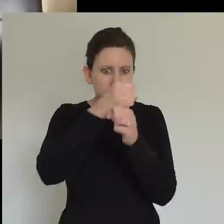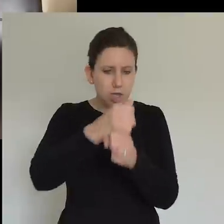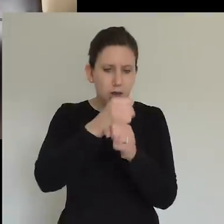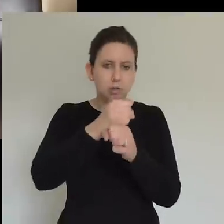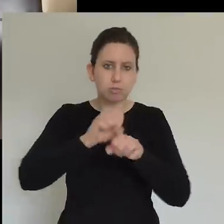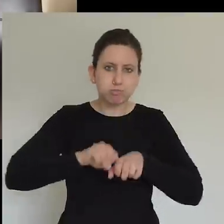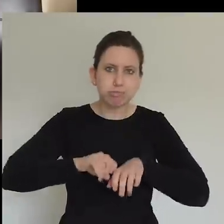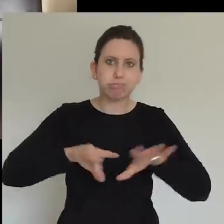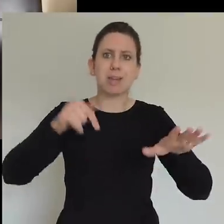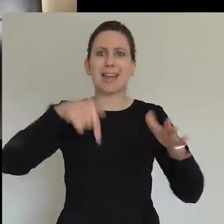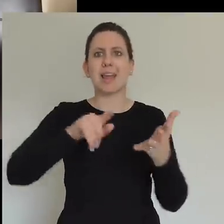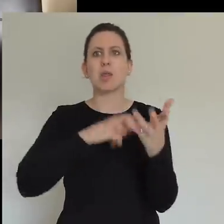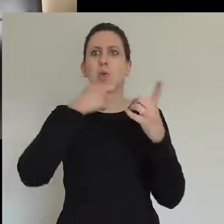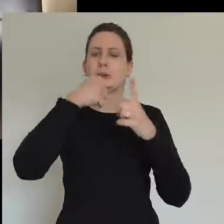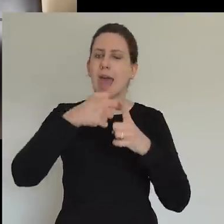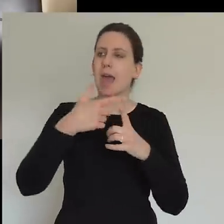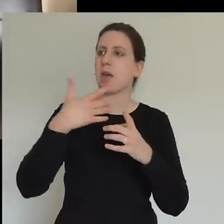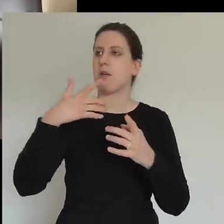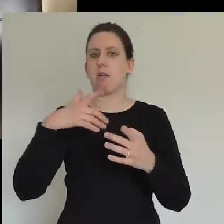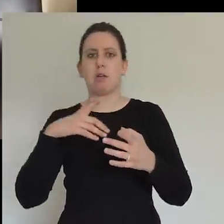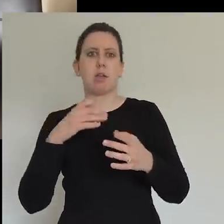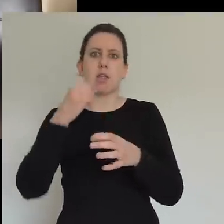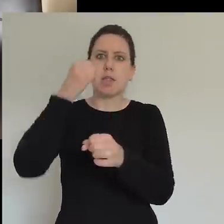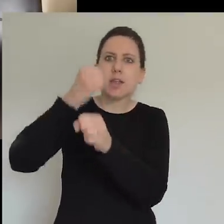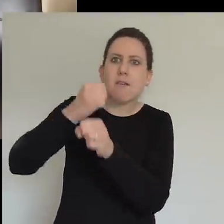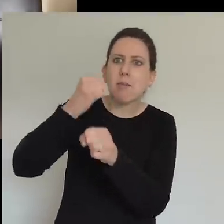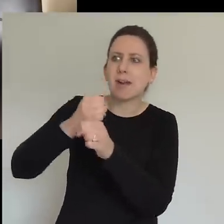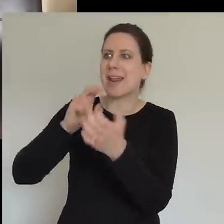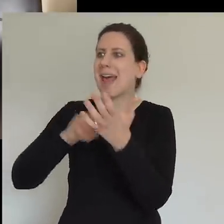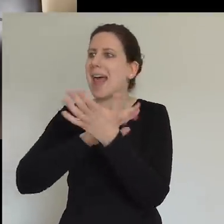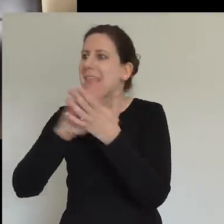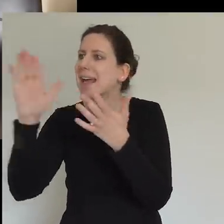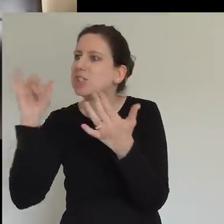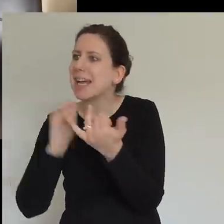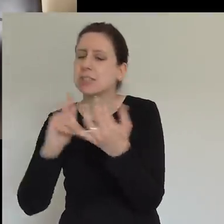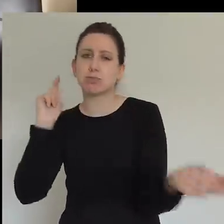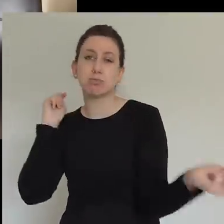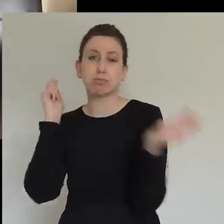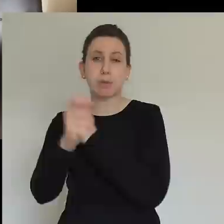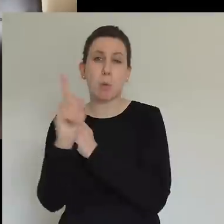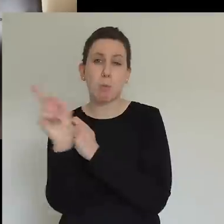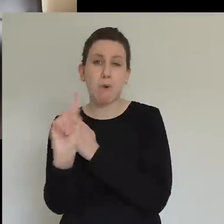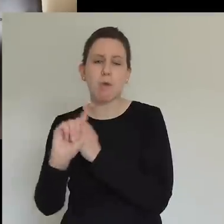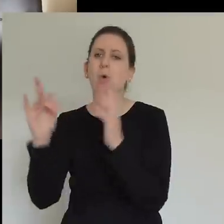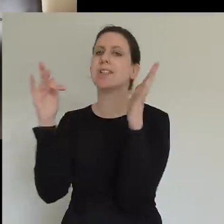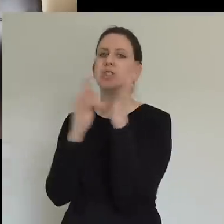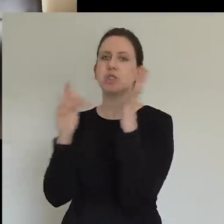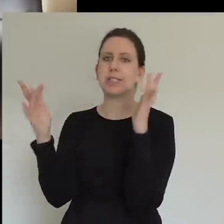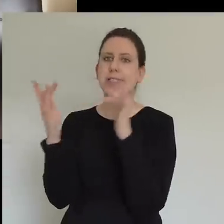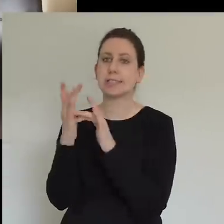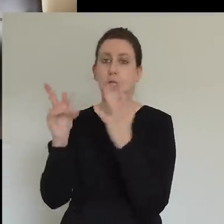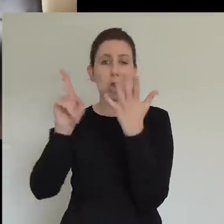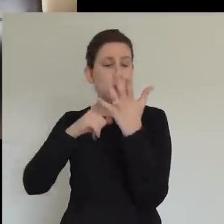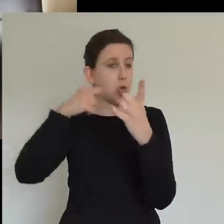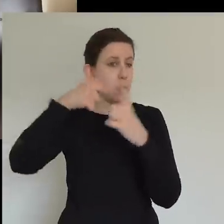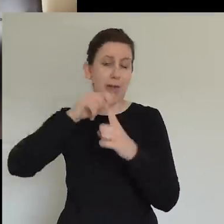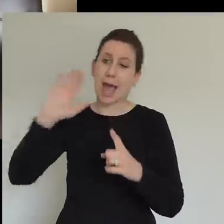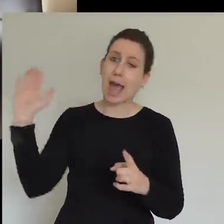to see the government, the NHS, everything else transformed for Jesus, and to see the UK on its knees before its savior. If you're hungry for that,